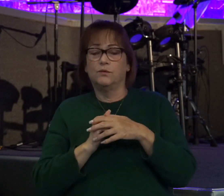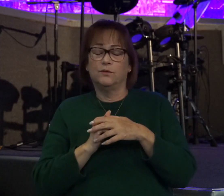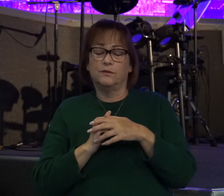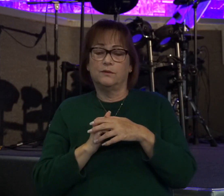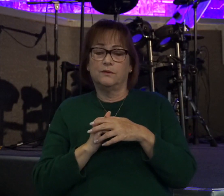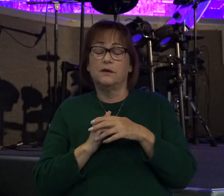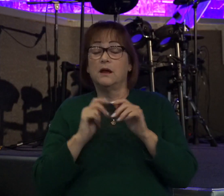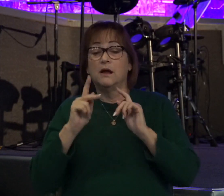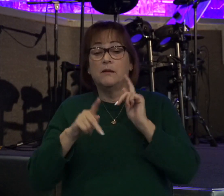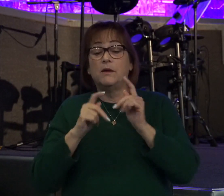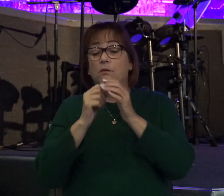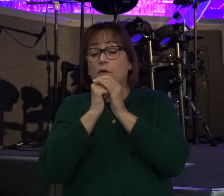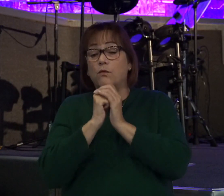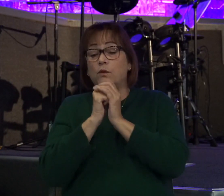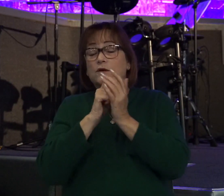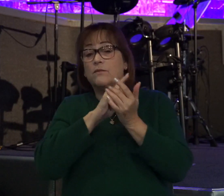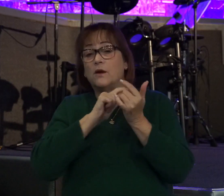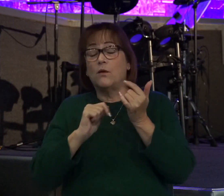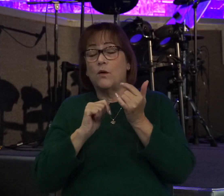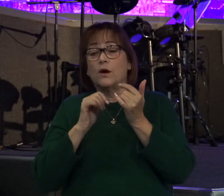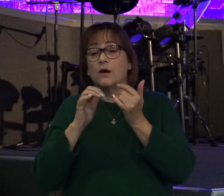people would worship the Lord and turn back to God.